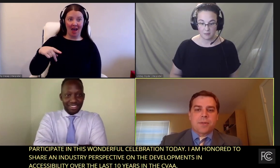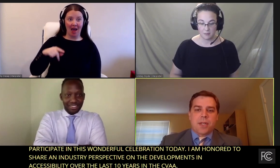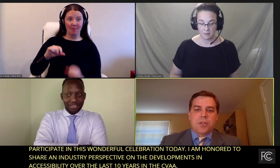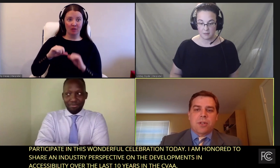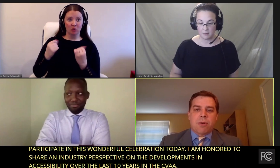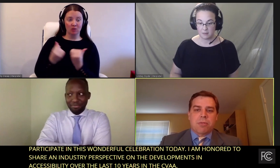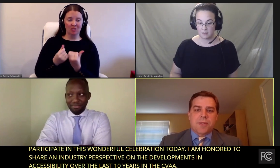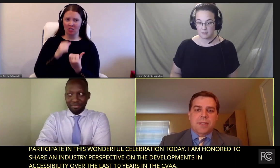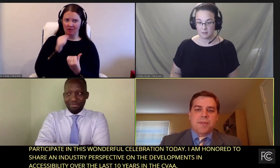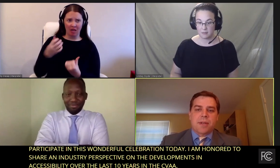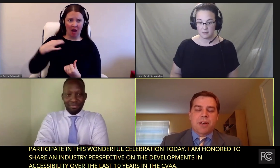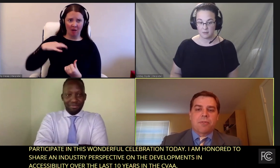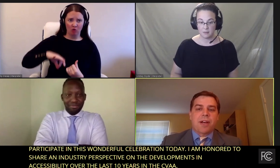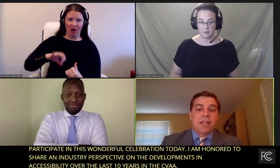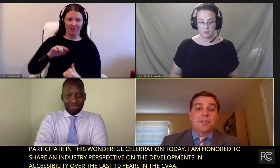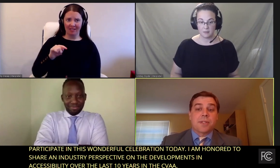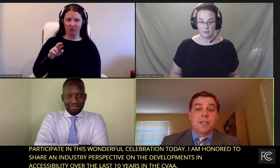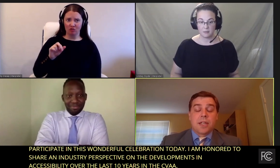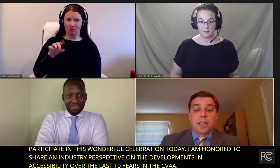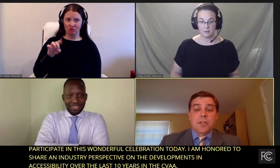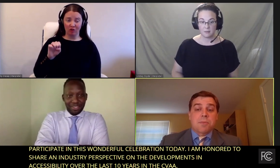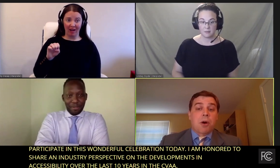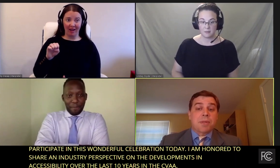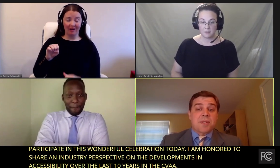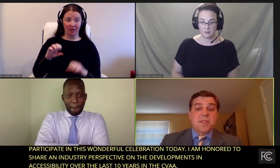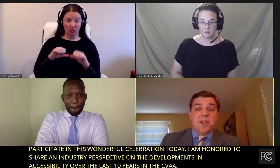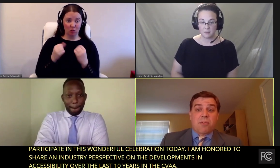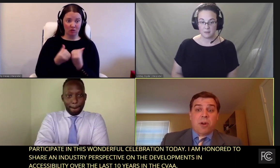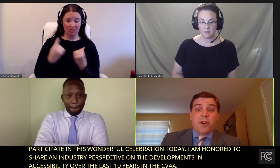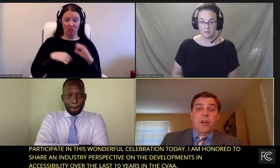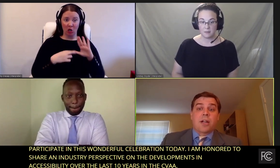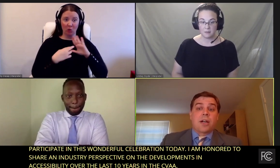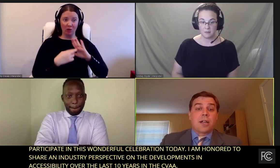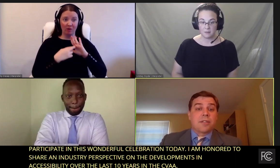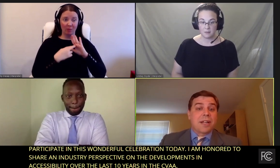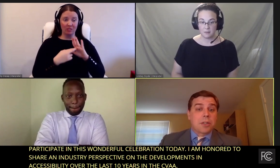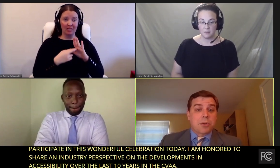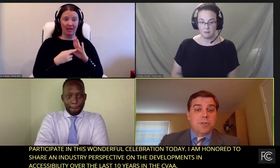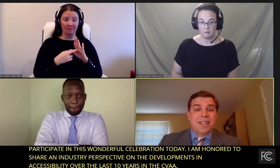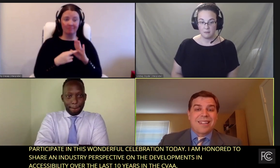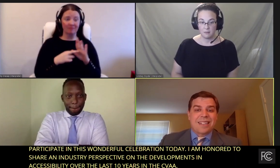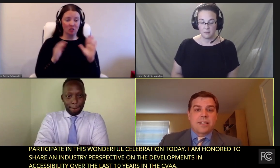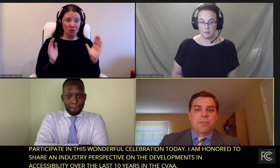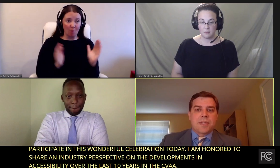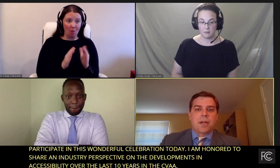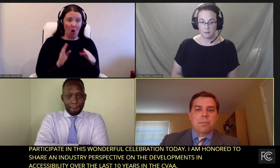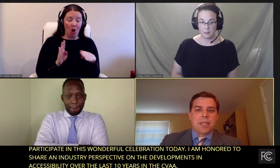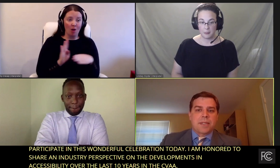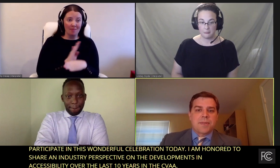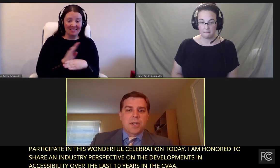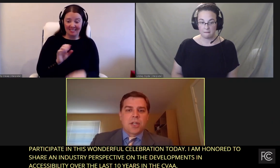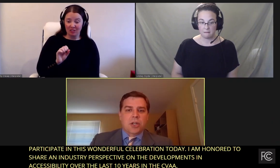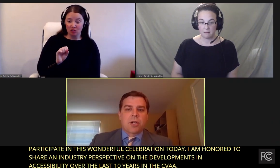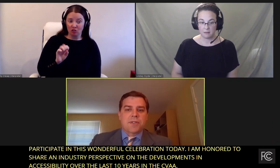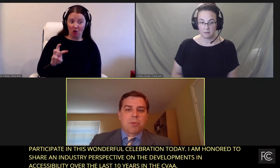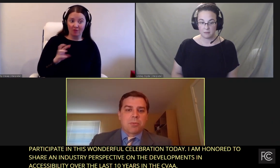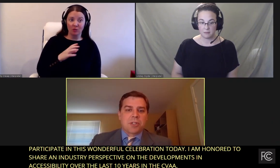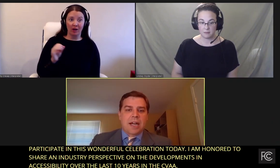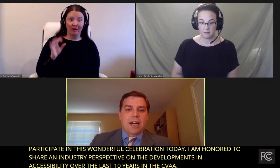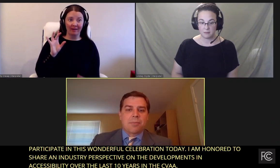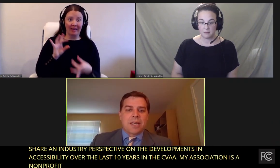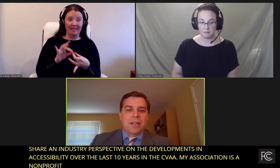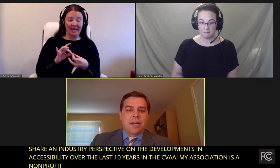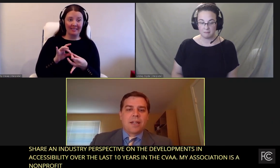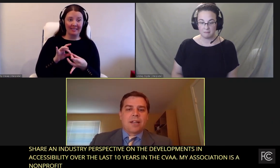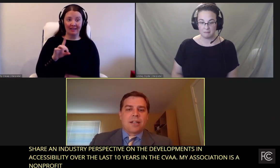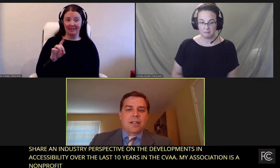profit trade association that represents about 5000 small business software developers and connected device companies across the